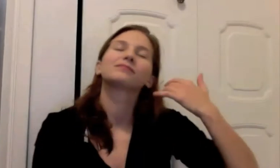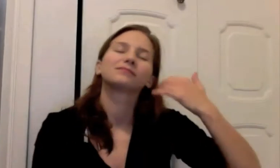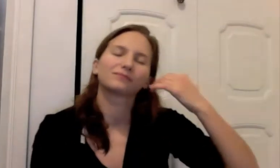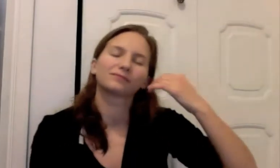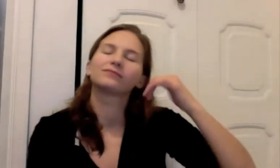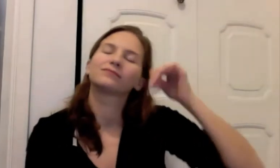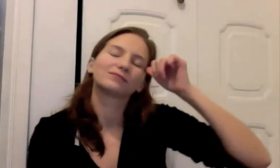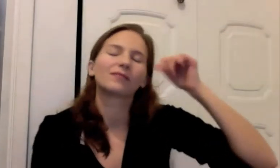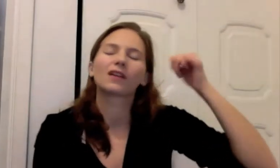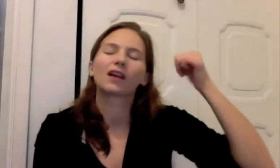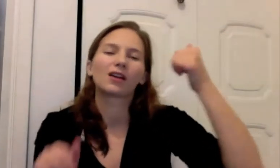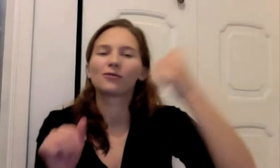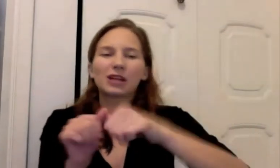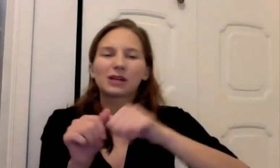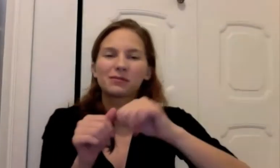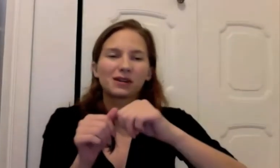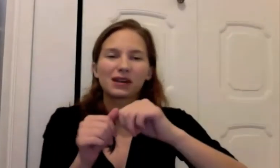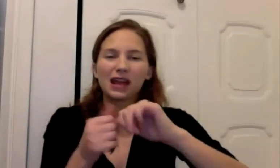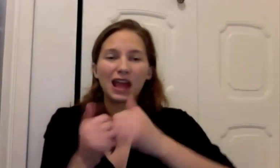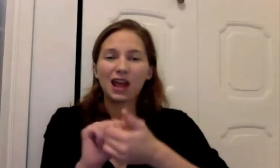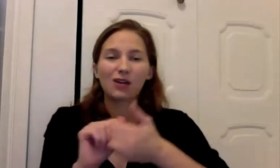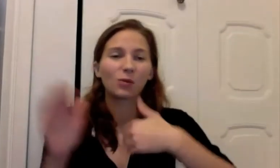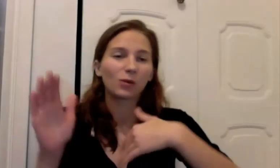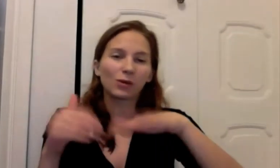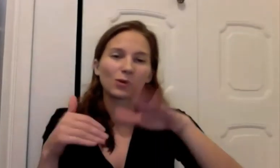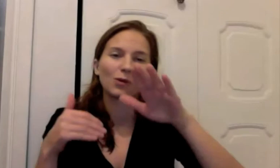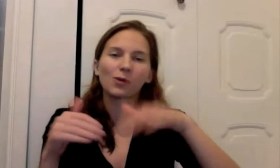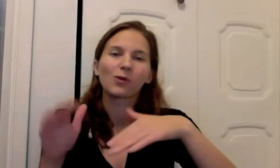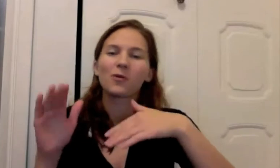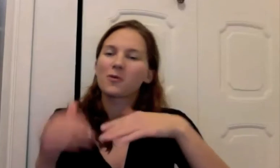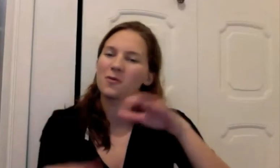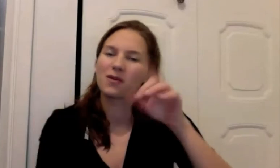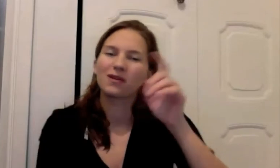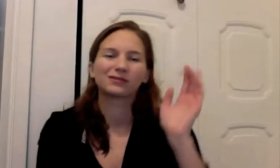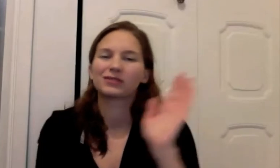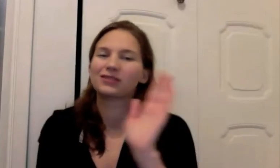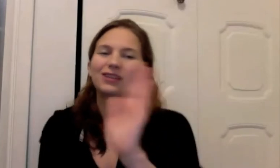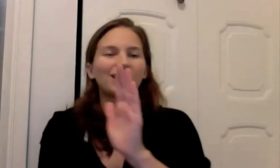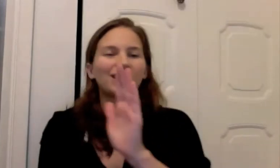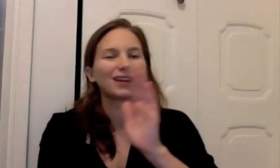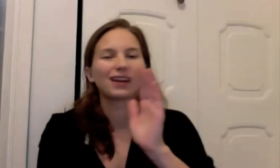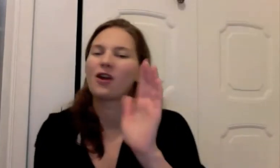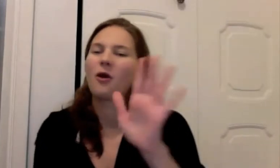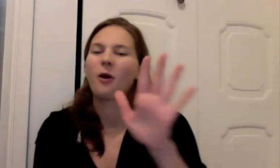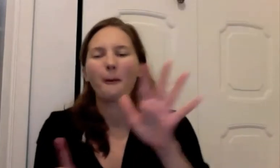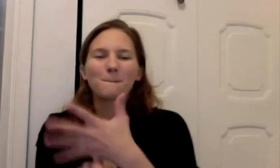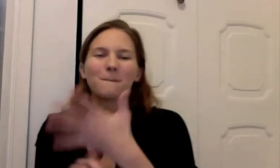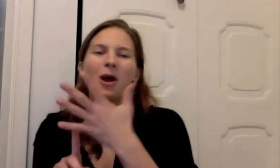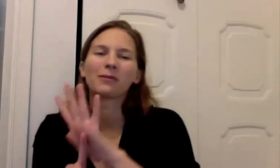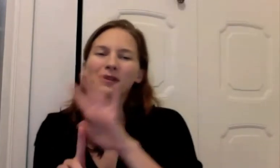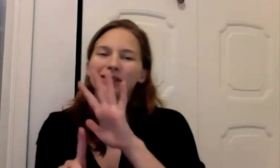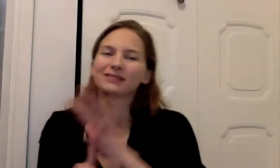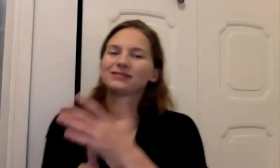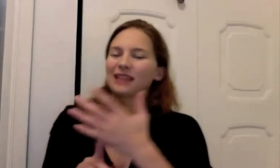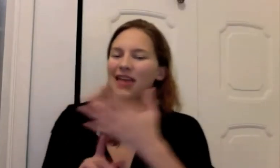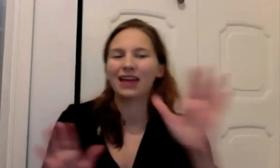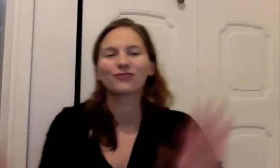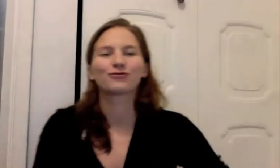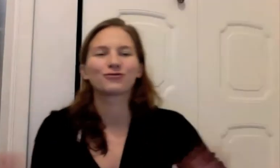I do remember The swing of your step The life of the party You're showing